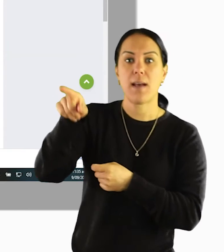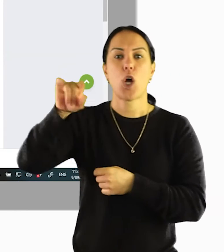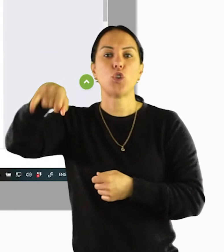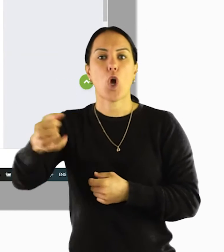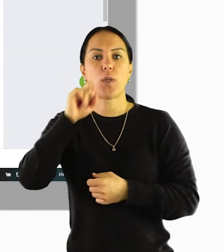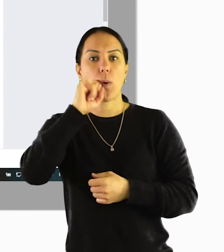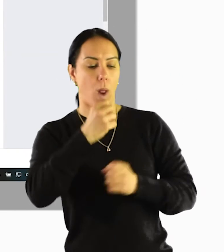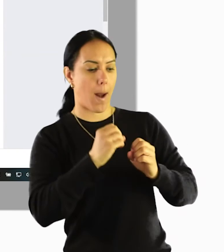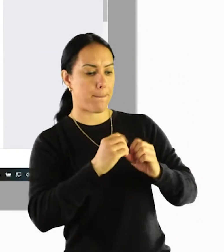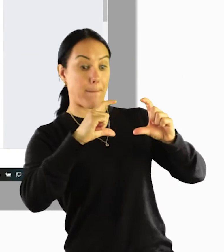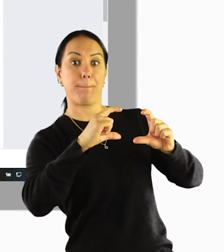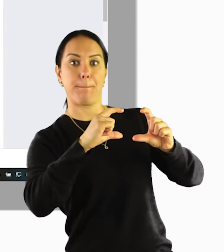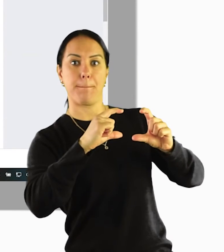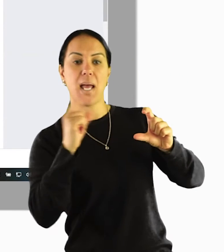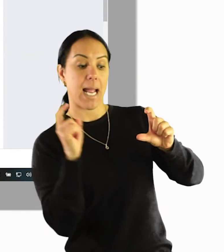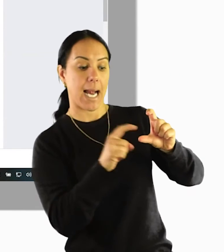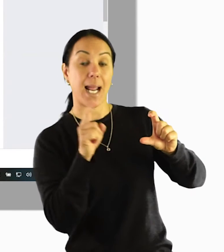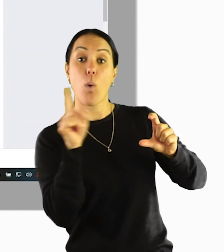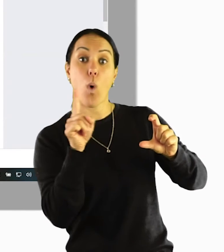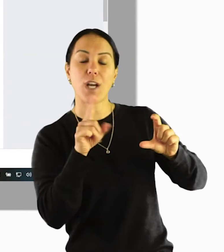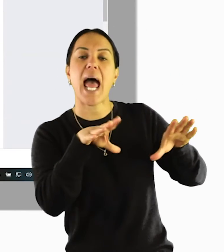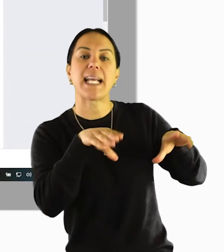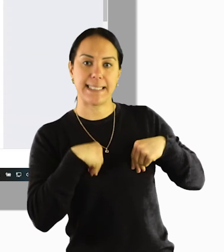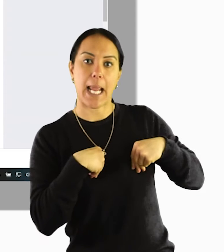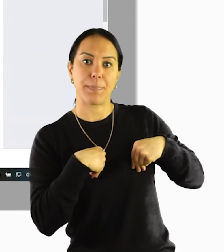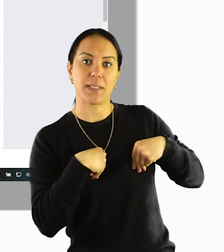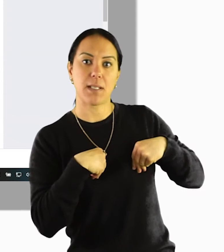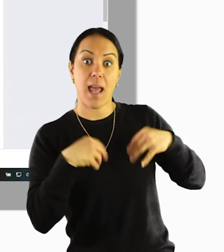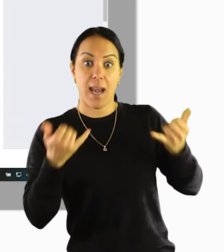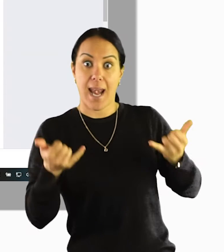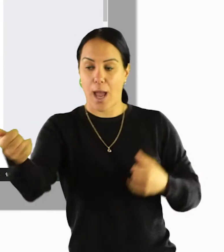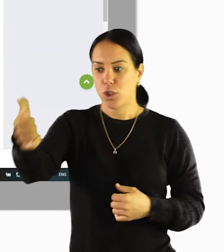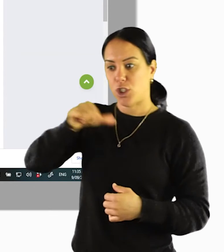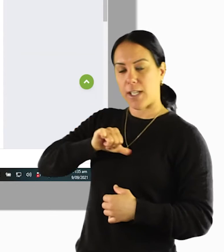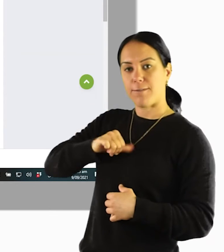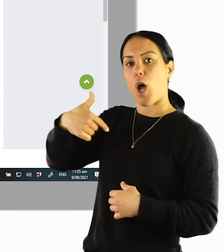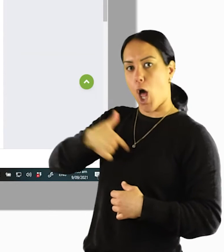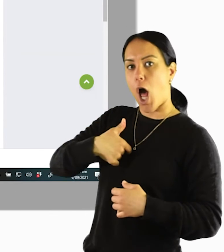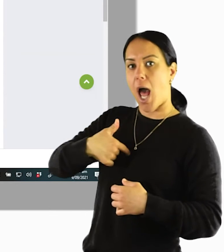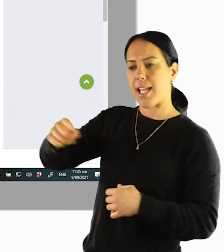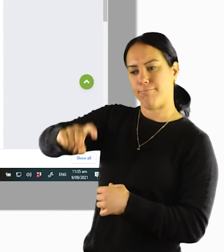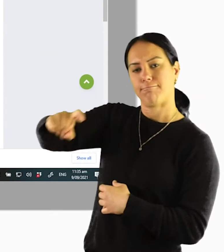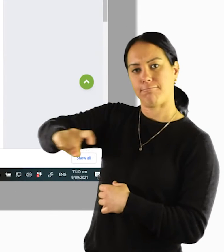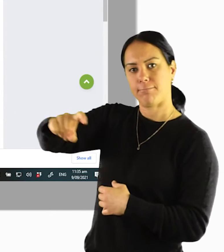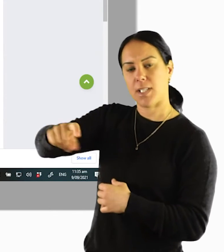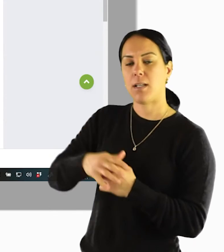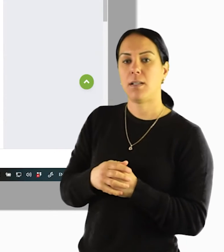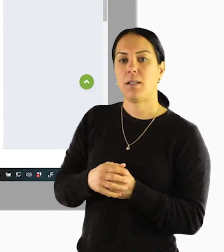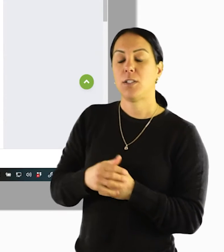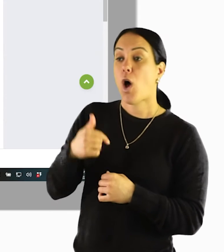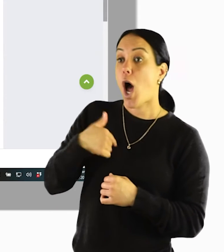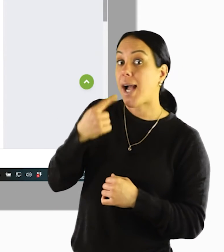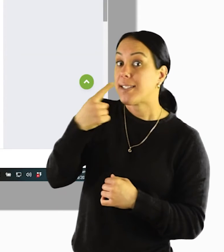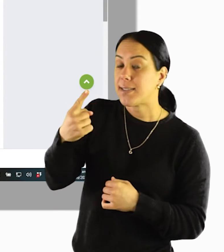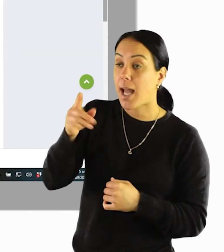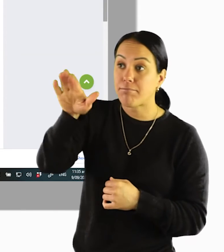She will get a request pop up and she only needs to click accept and now I can drive it. So I can